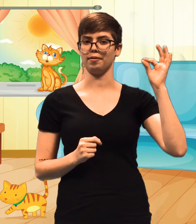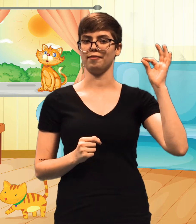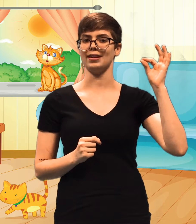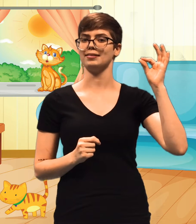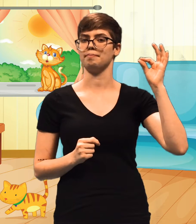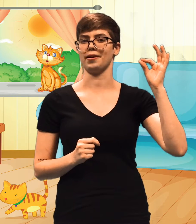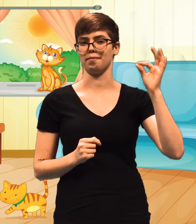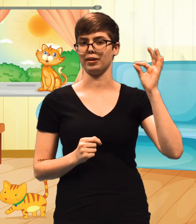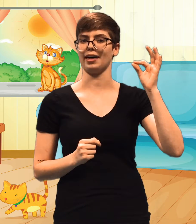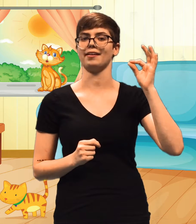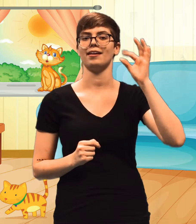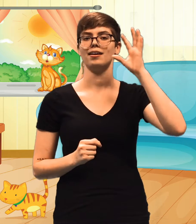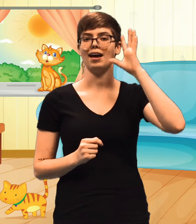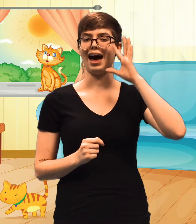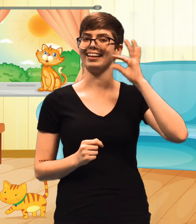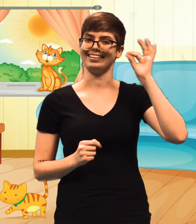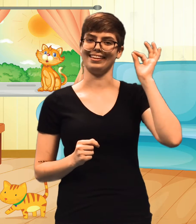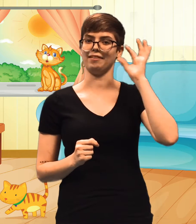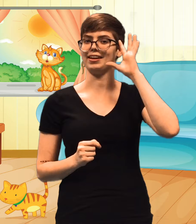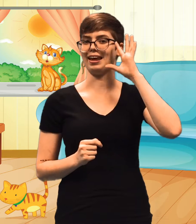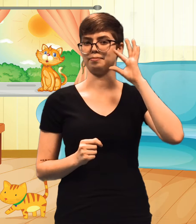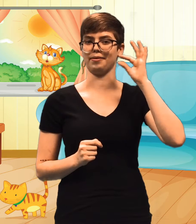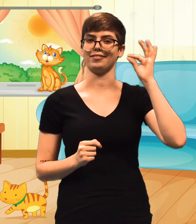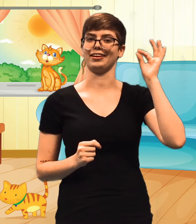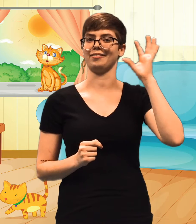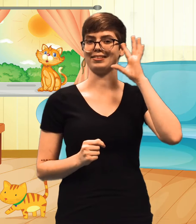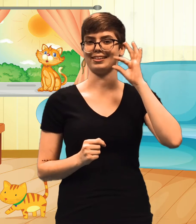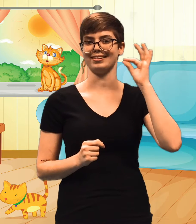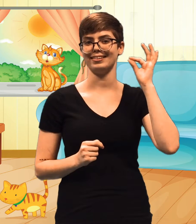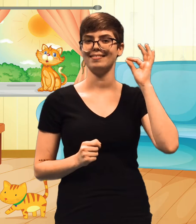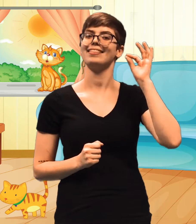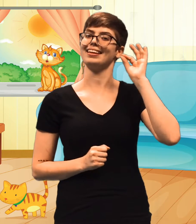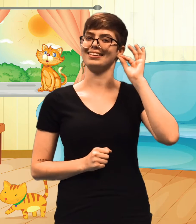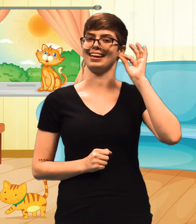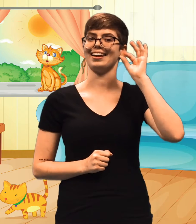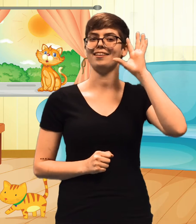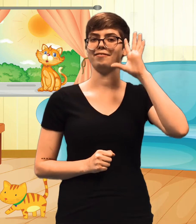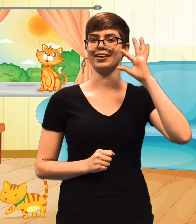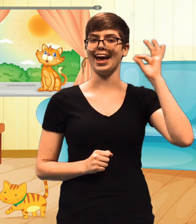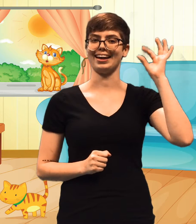your face, bring them together. I like to think of it as brushing your whiskers. That's a sign for cat.